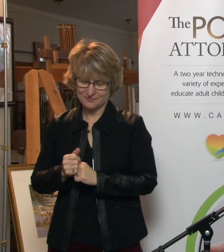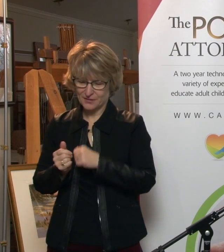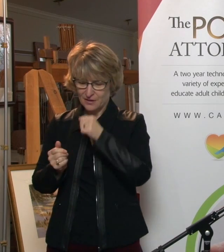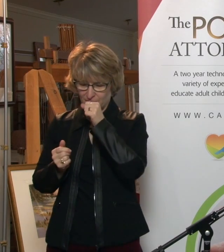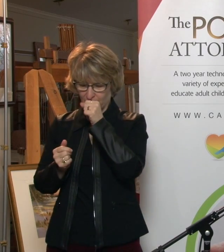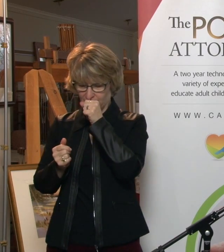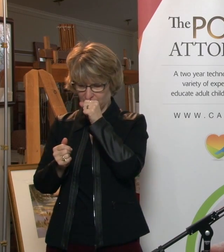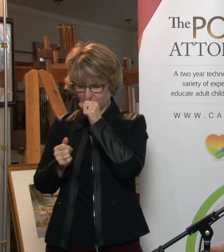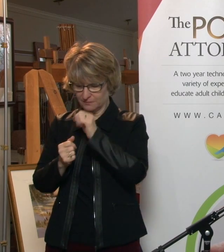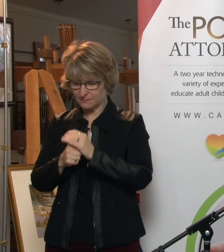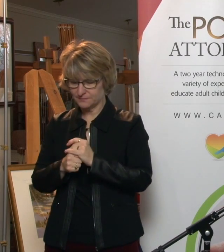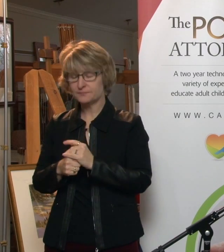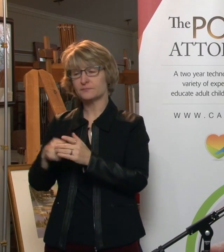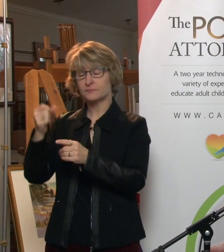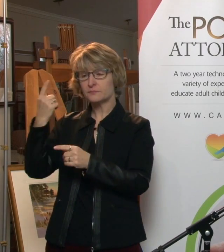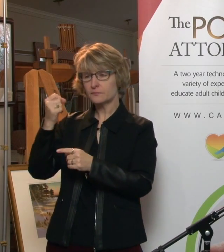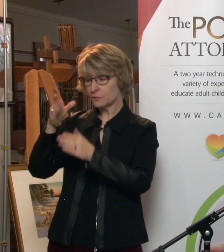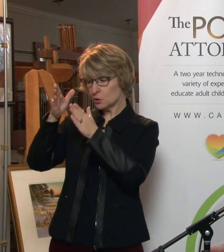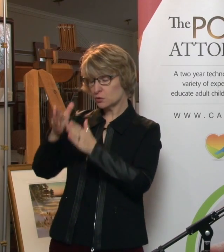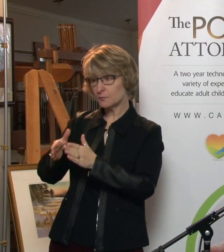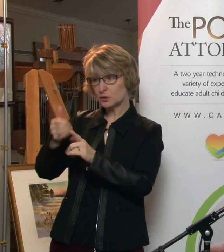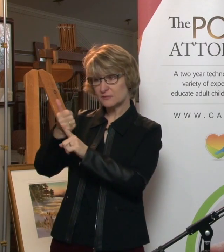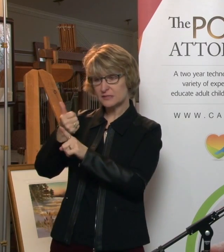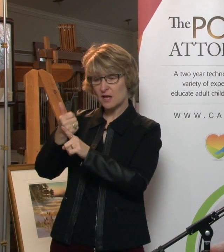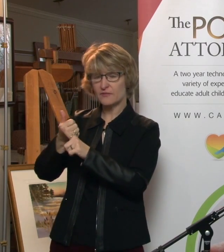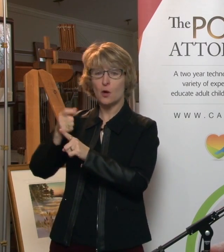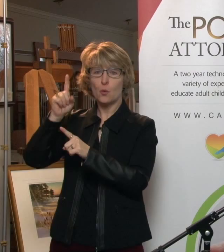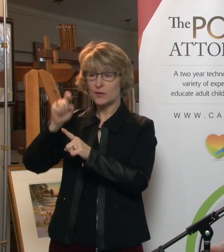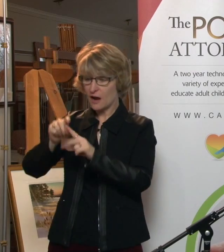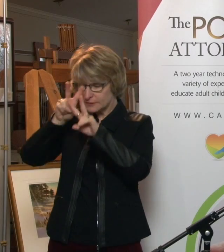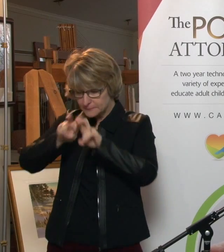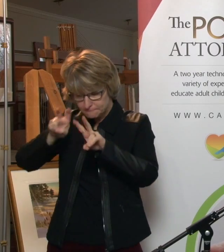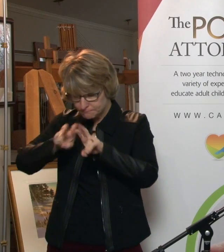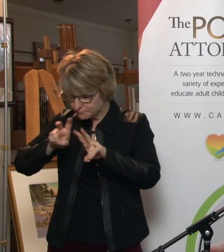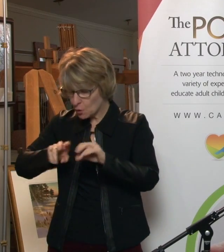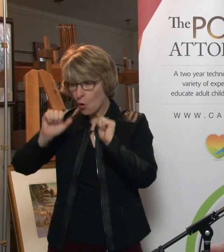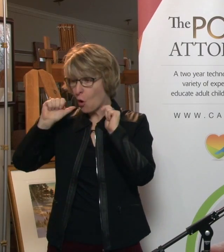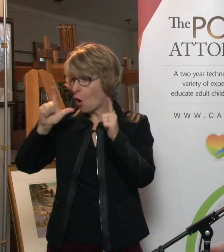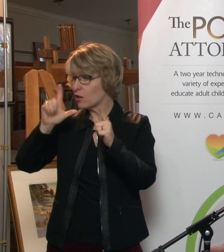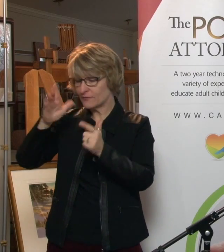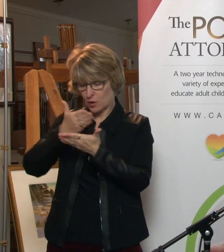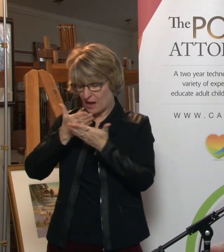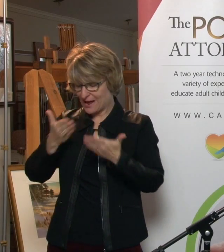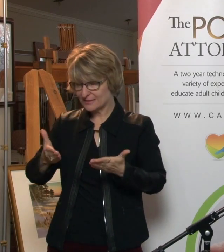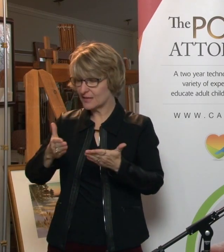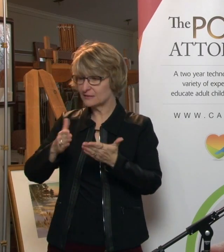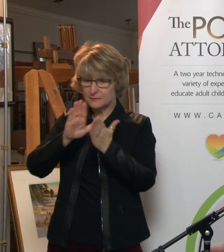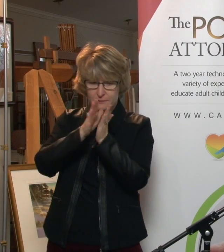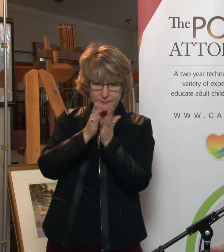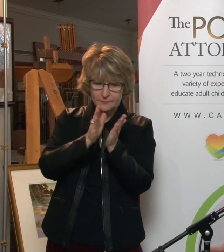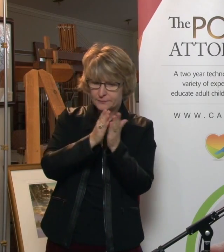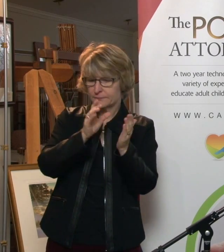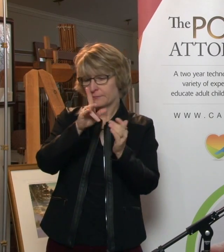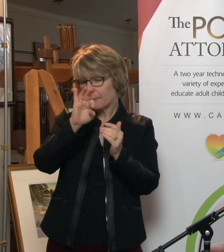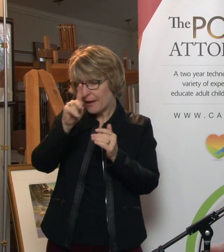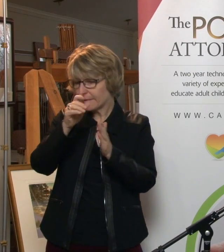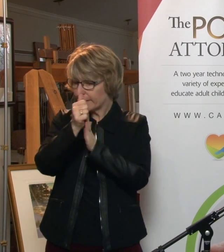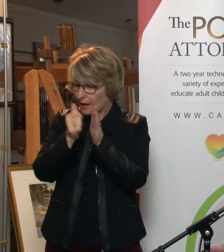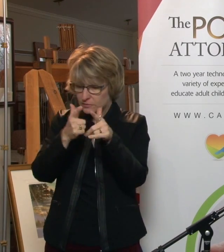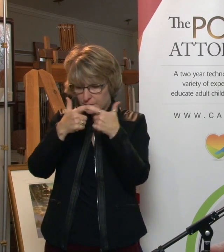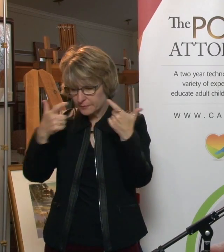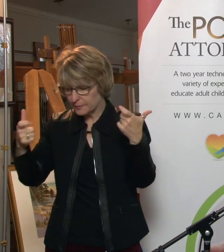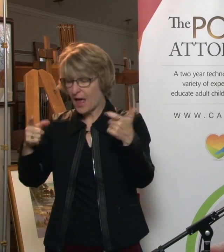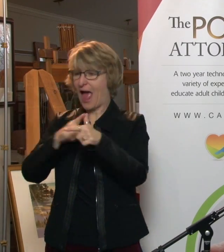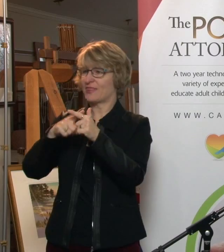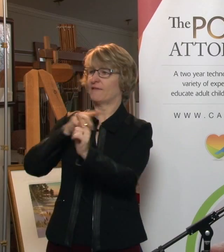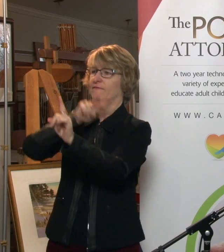So, if they would need to go through all of your assets and file a plan with the court for how they are going to deal with them.